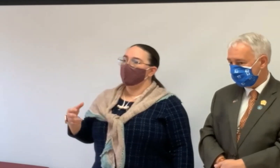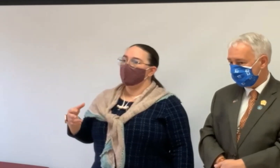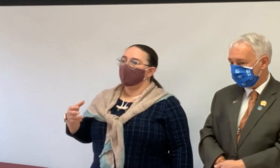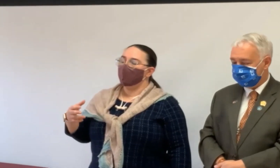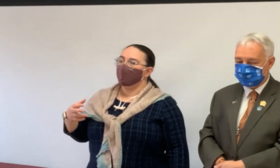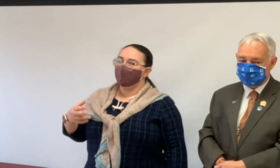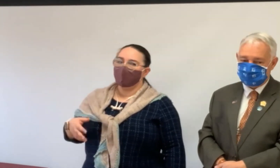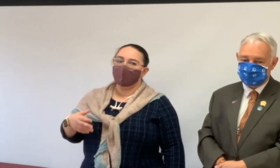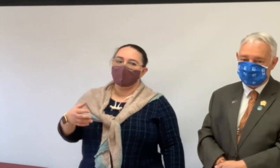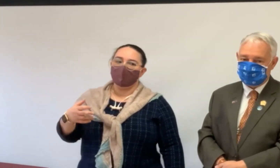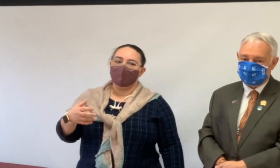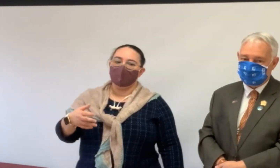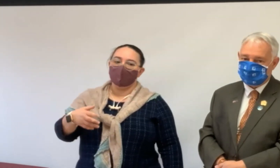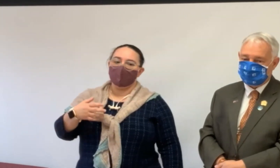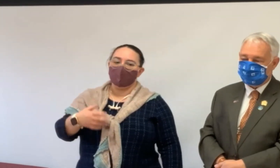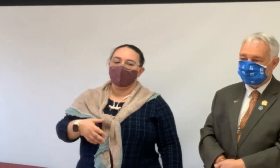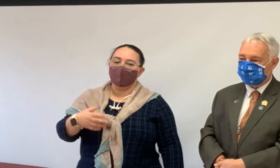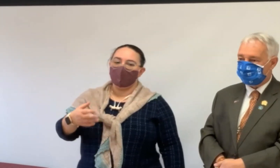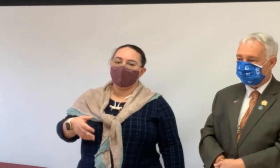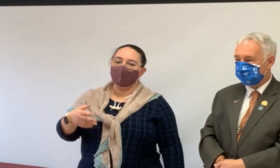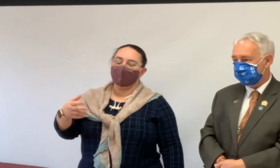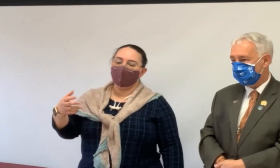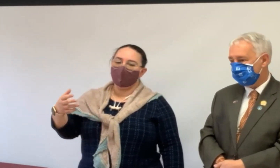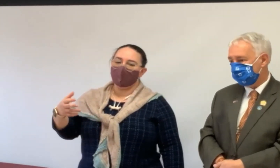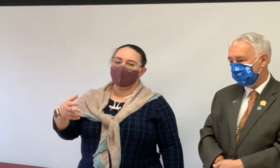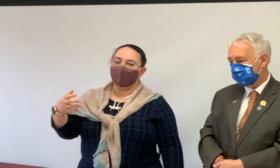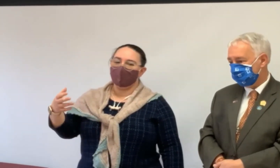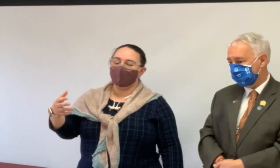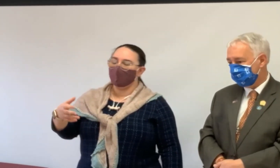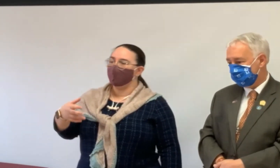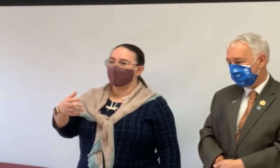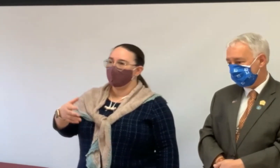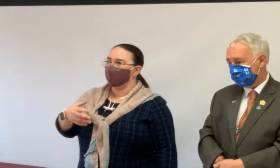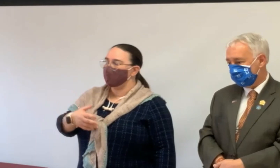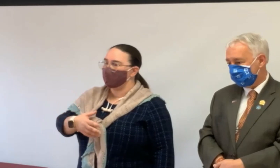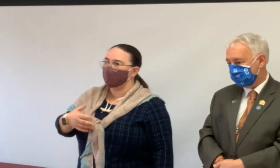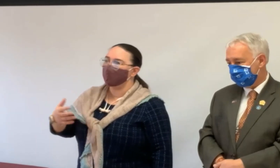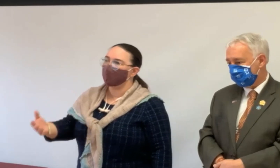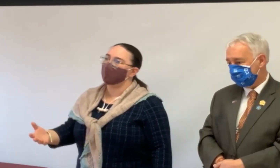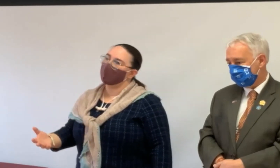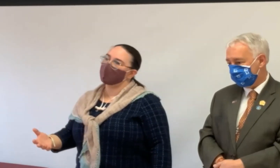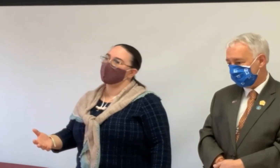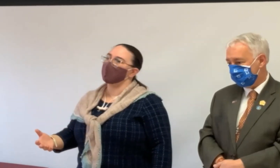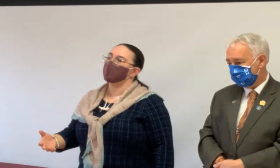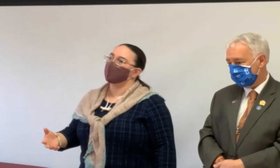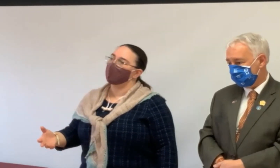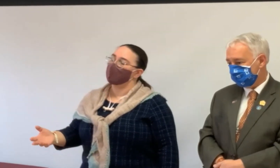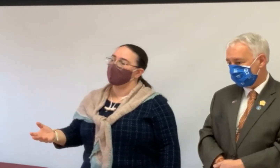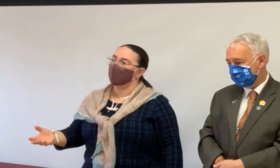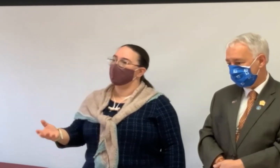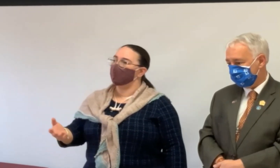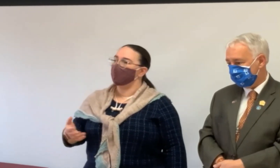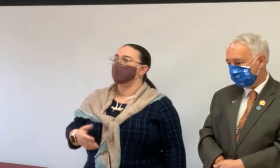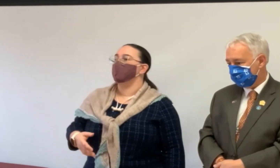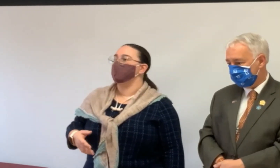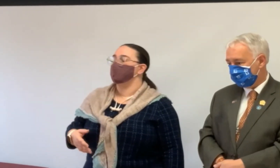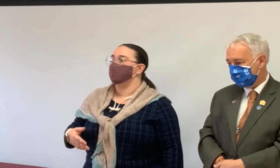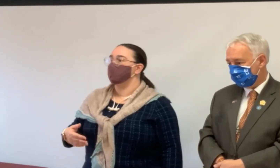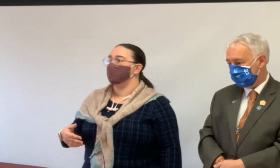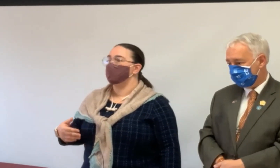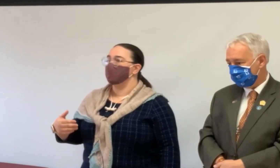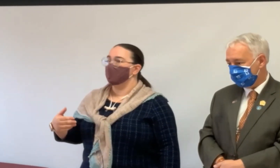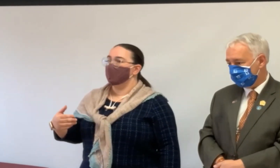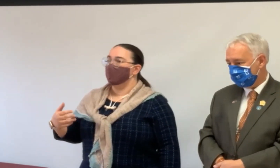we, we really do a lot of even, you know, just consumer education as part of our